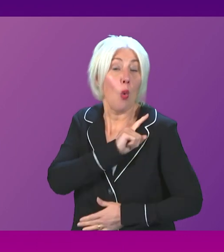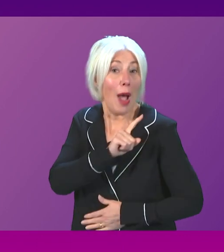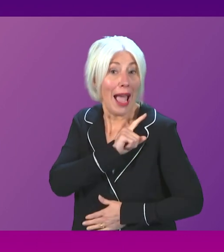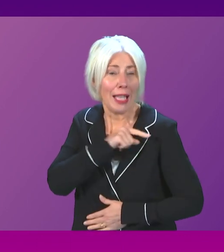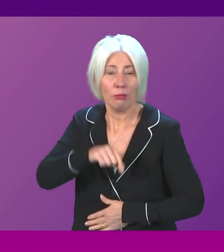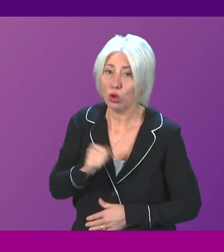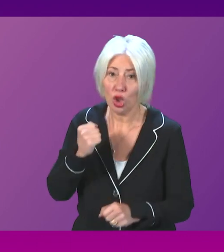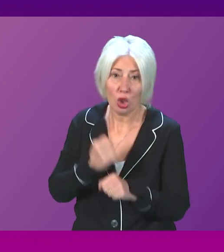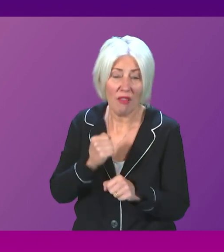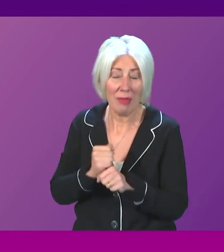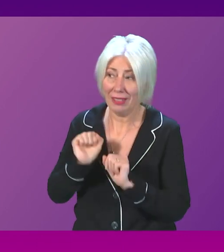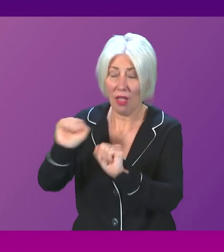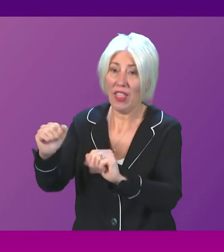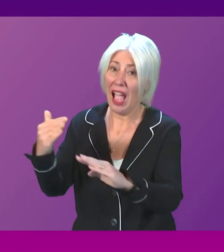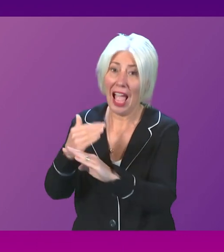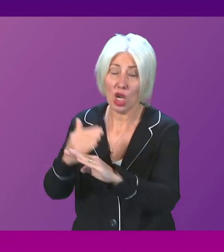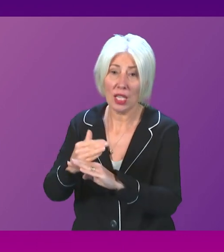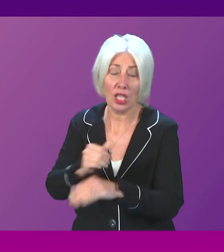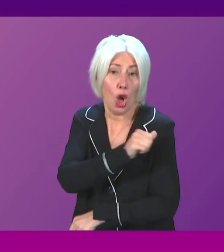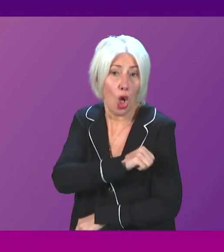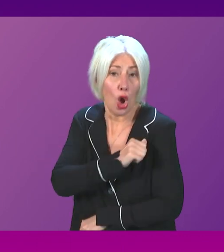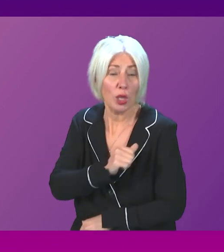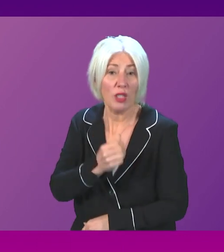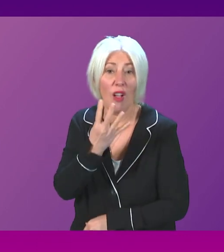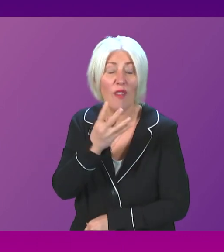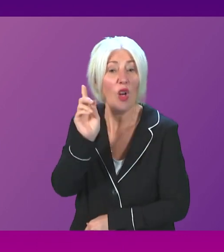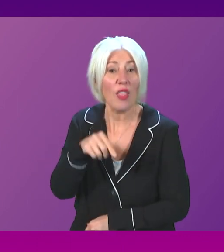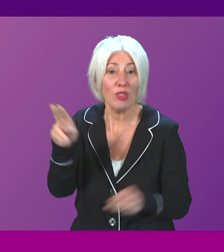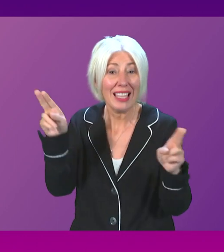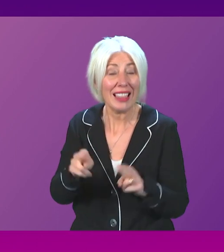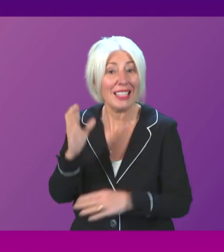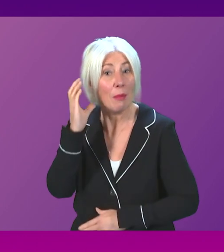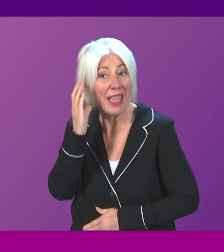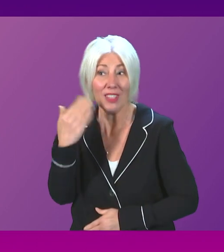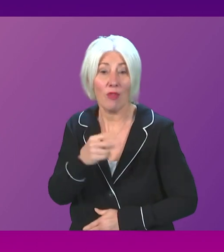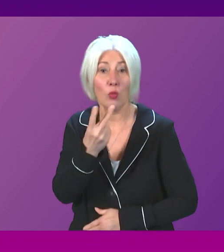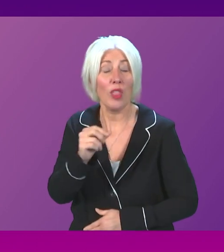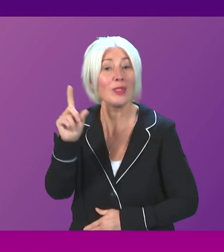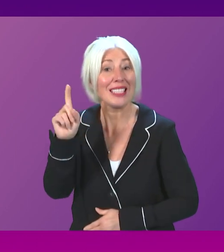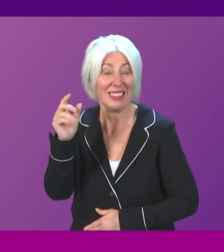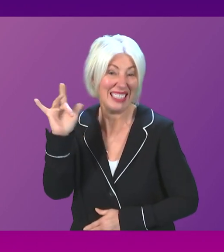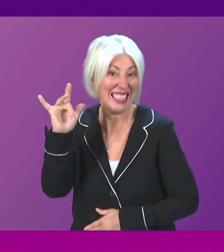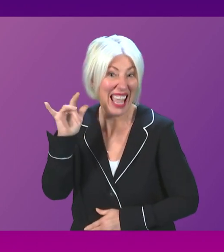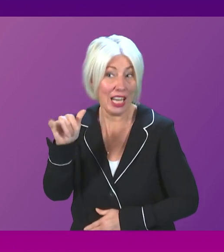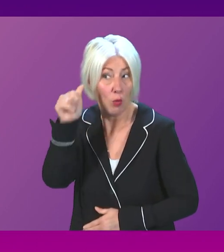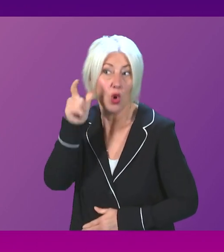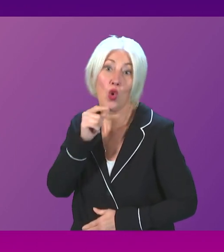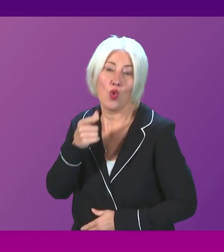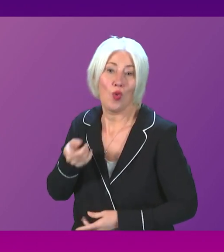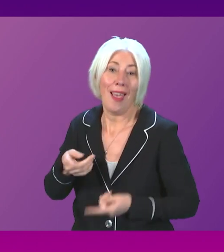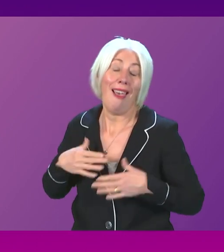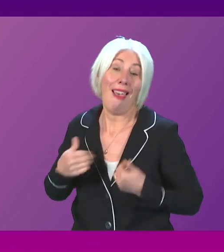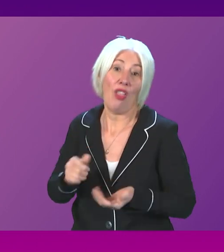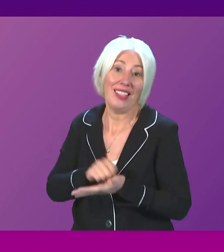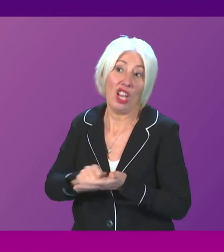of the Scottish Government's own actions. Our hospitals have 4,000 fewer beds compared with 2010, and we know who served as Health Secretary in that period. It is